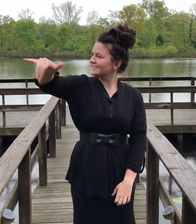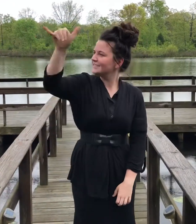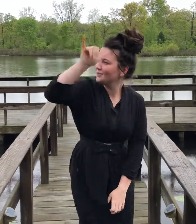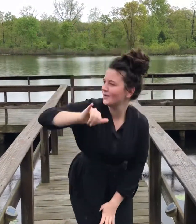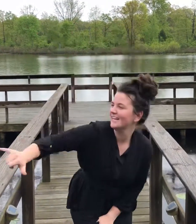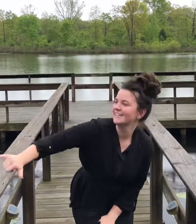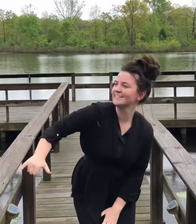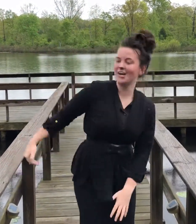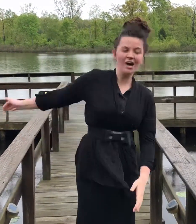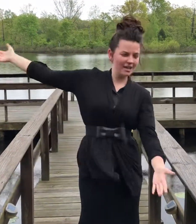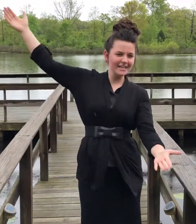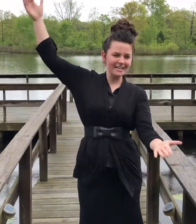He will Again